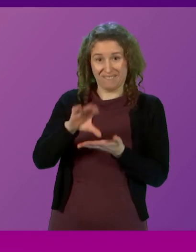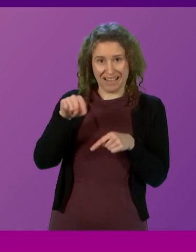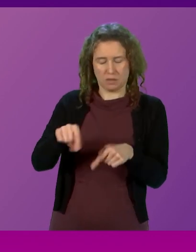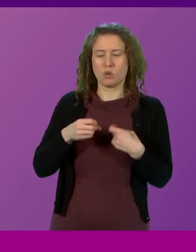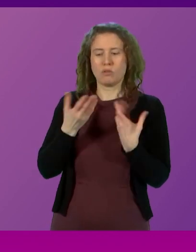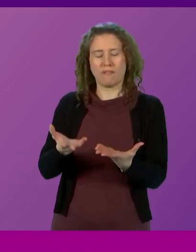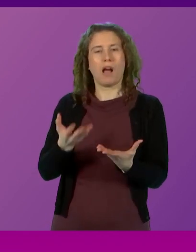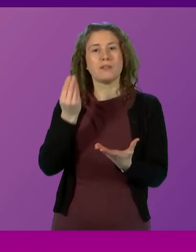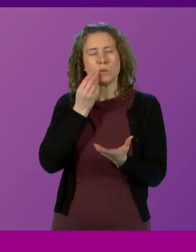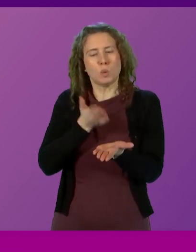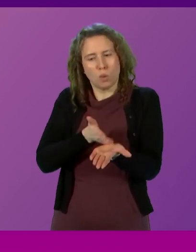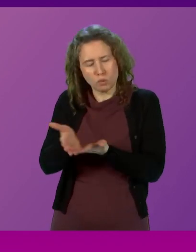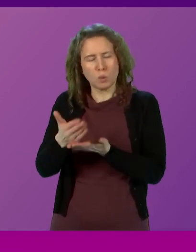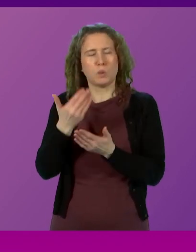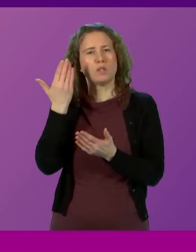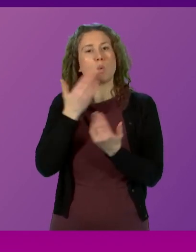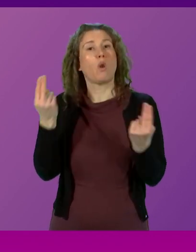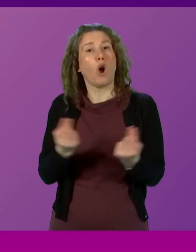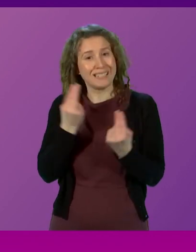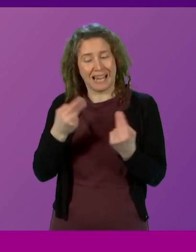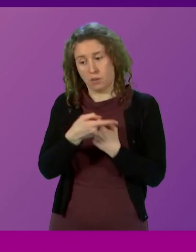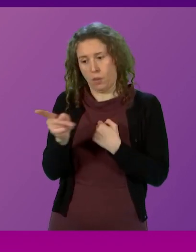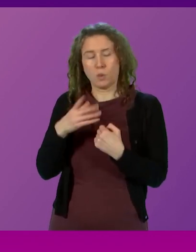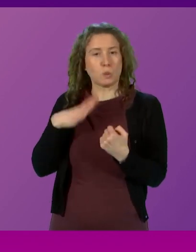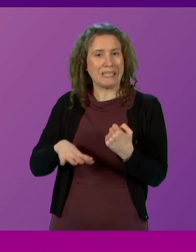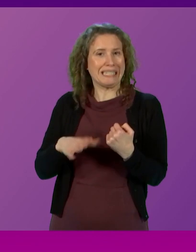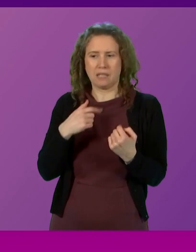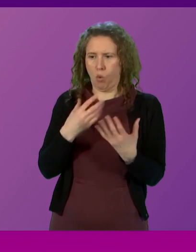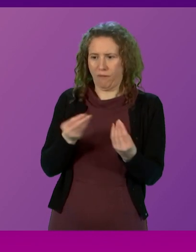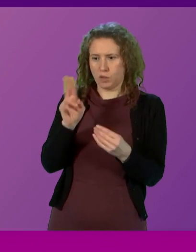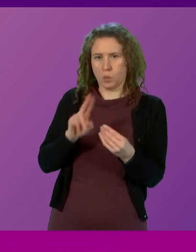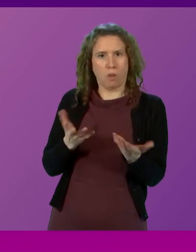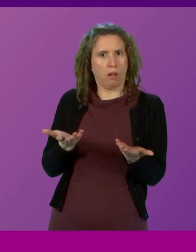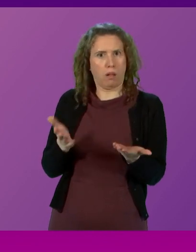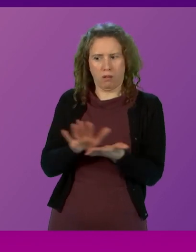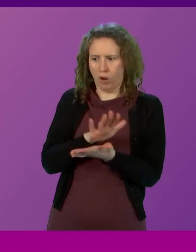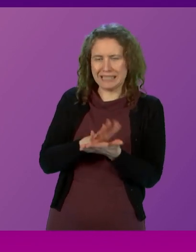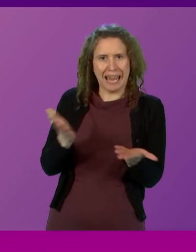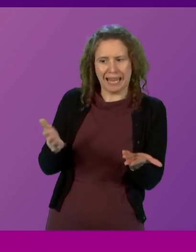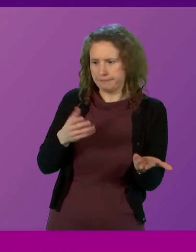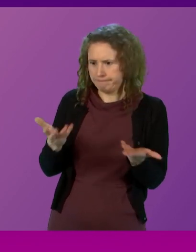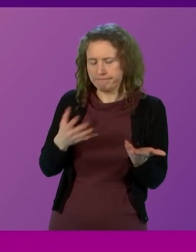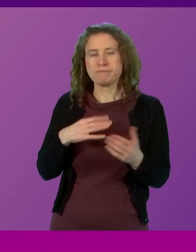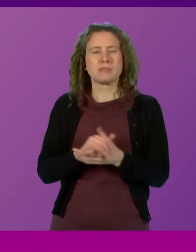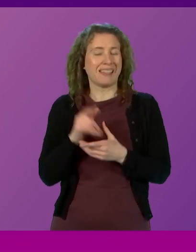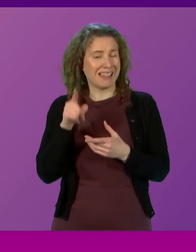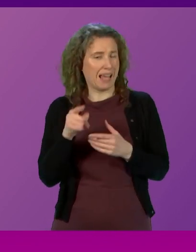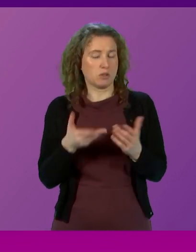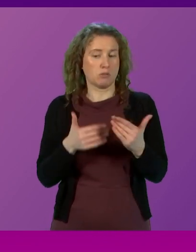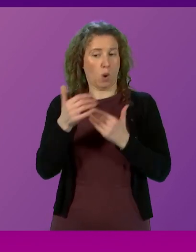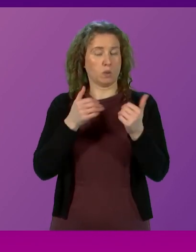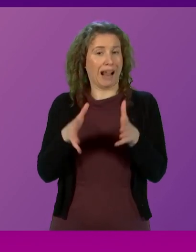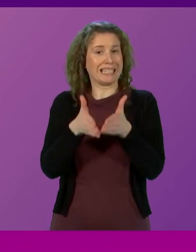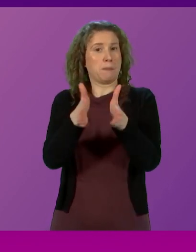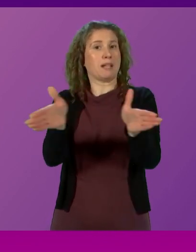meals during school holidays to the children who need them most. This builds on our ongoing expansion of free school meals for